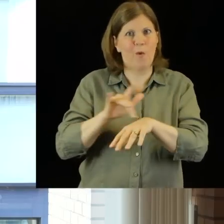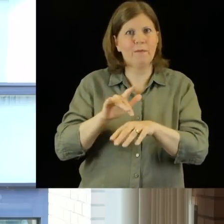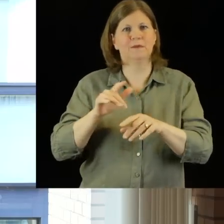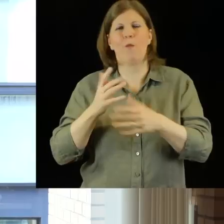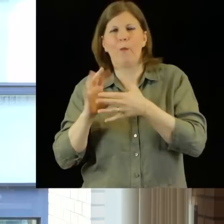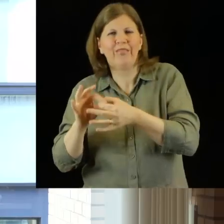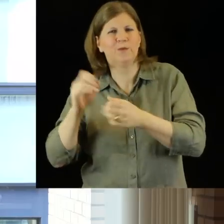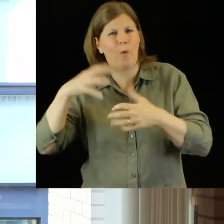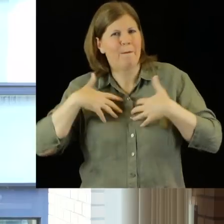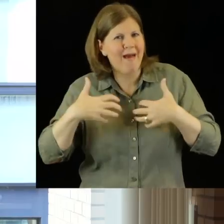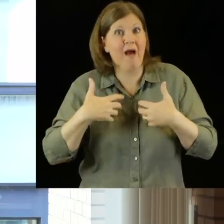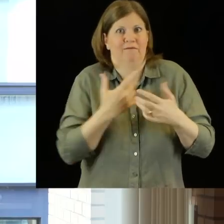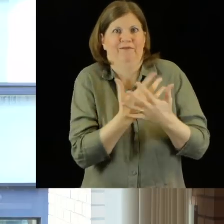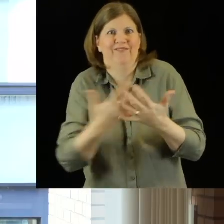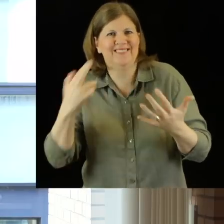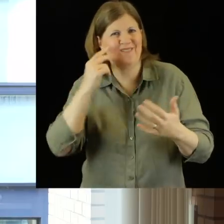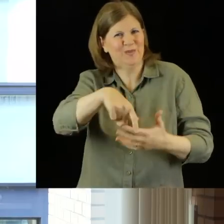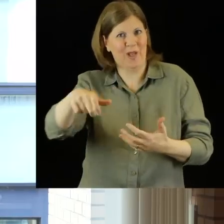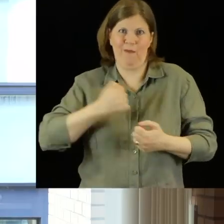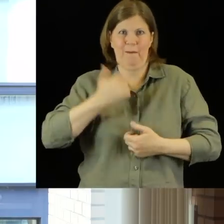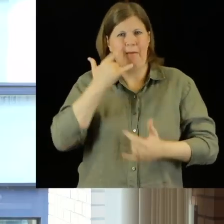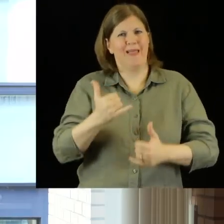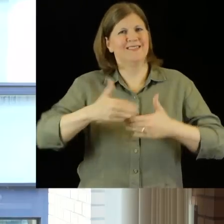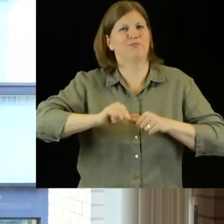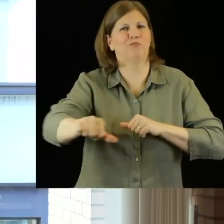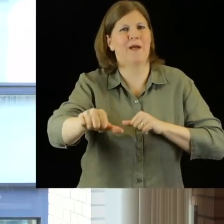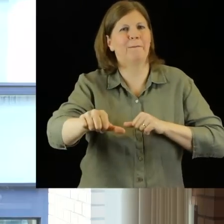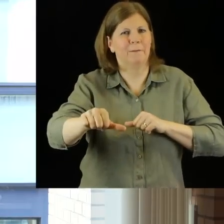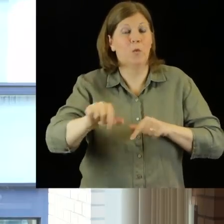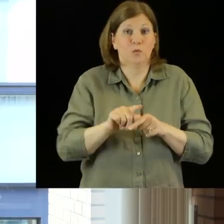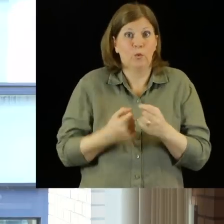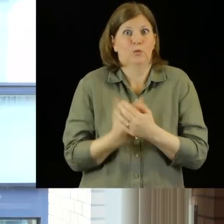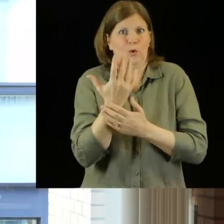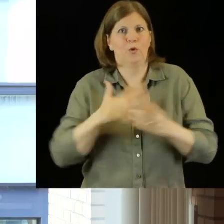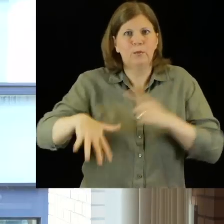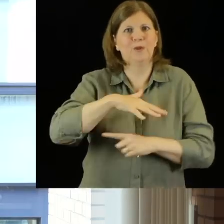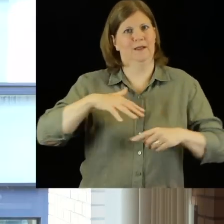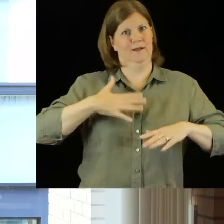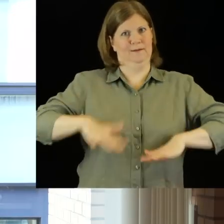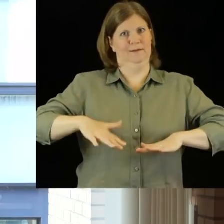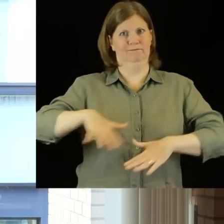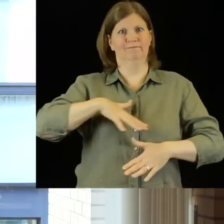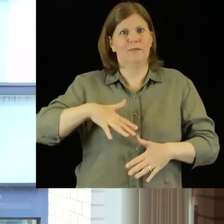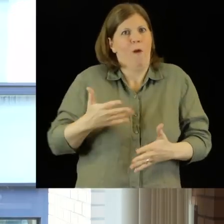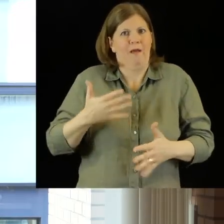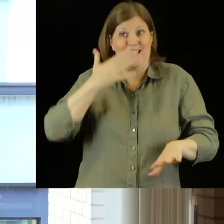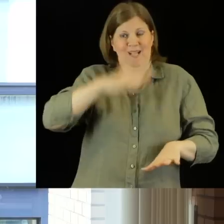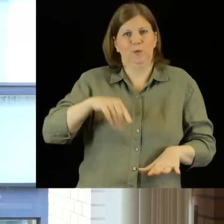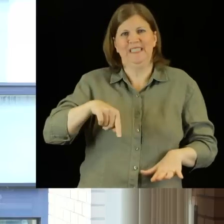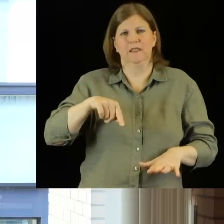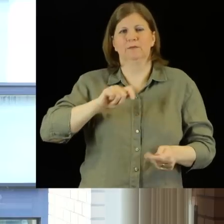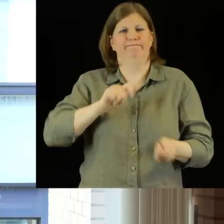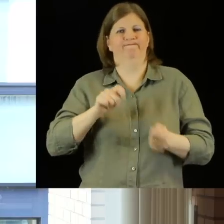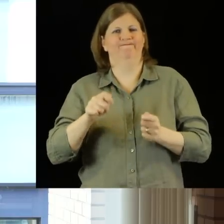programmes, so as to develop a community here in the institution where the attitudes have adjusted and where there is